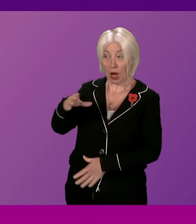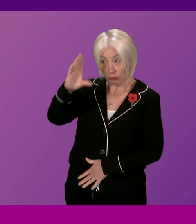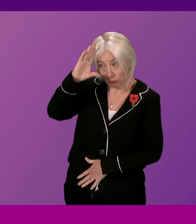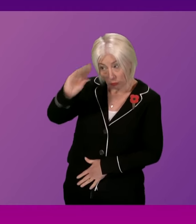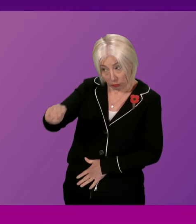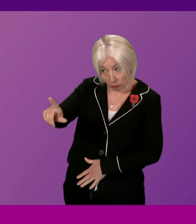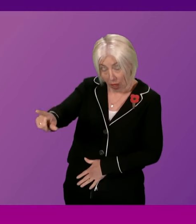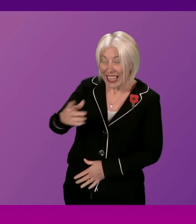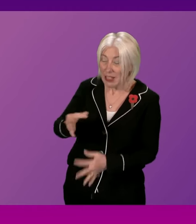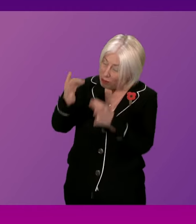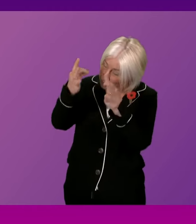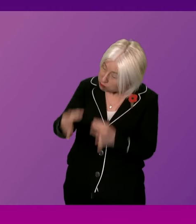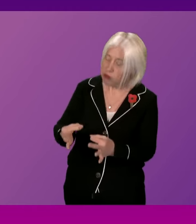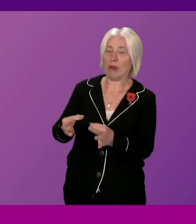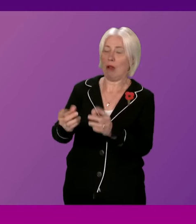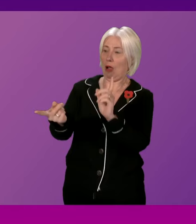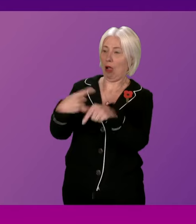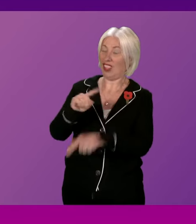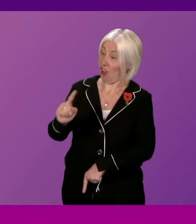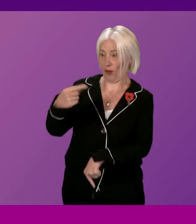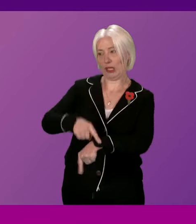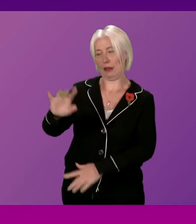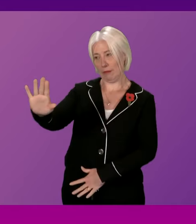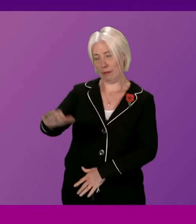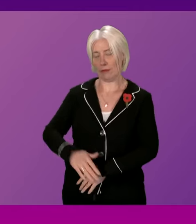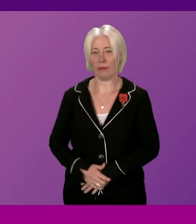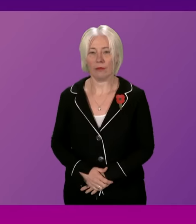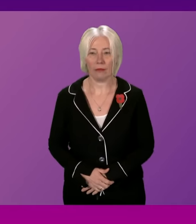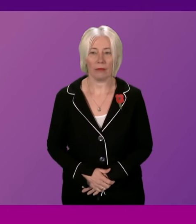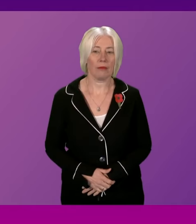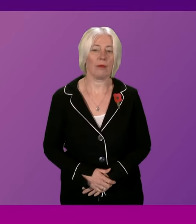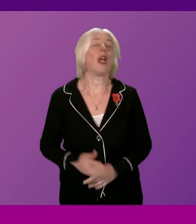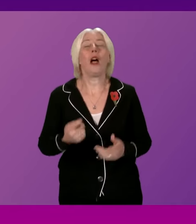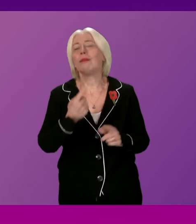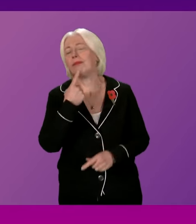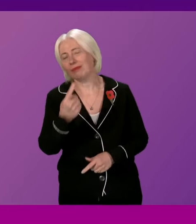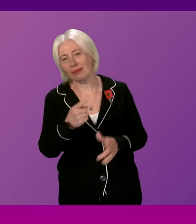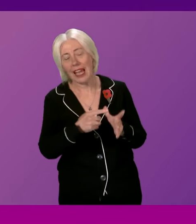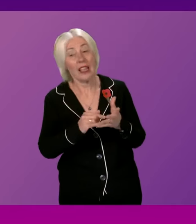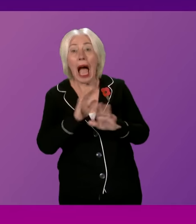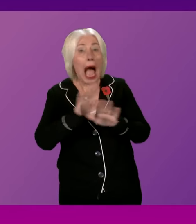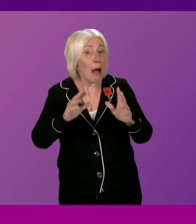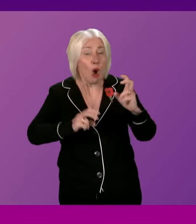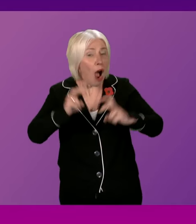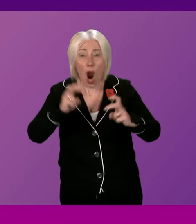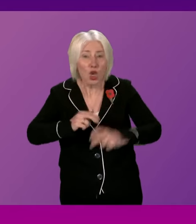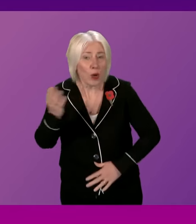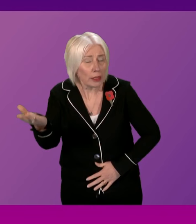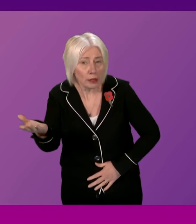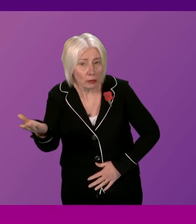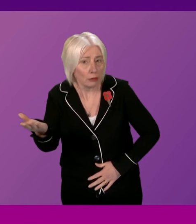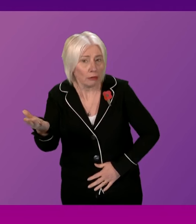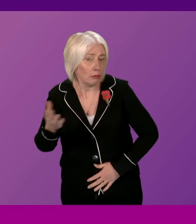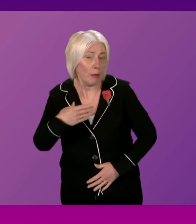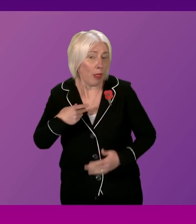need accurate answers the first time. Can I say to Anasawa that I'm not arguing with him about the point